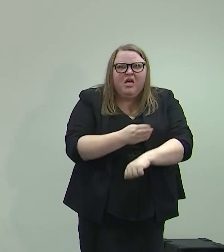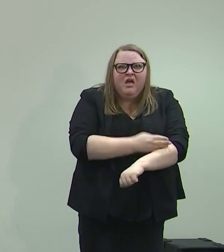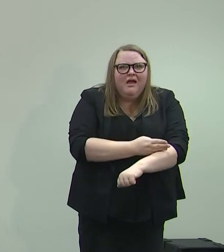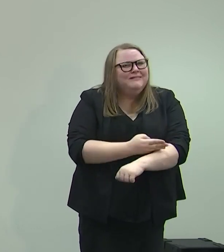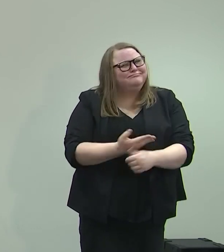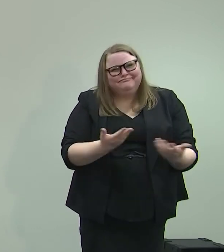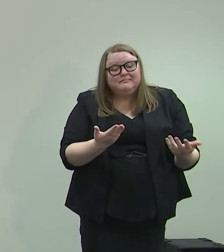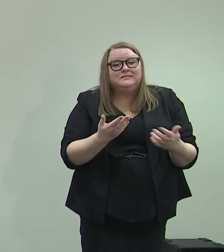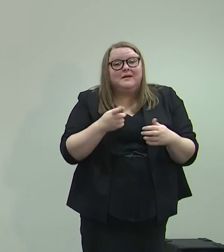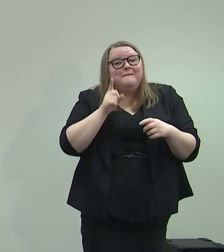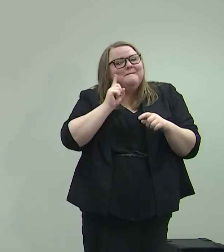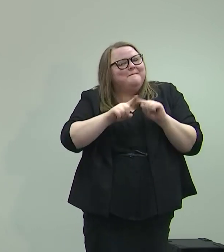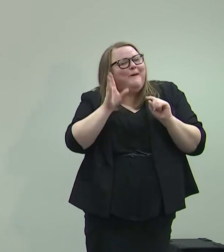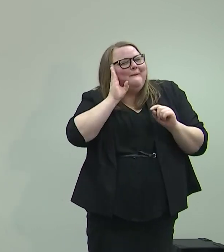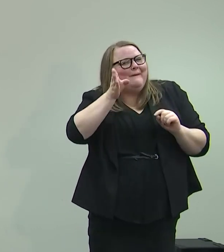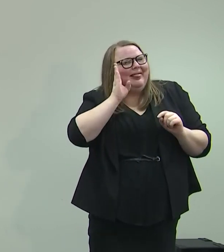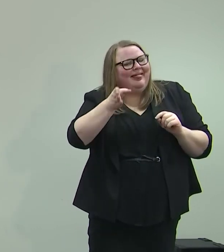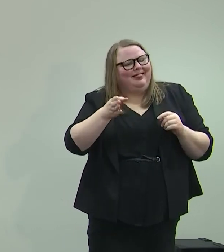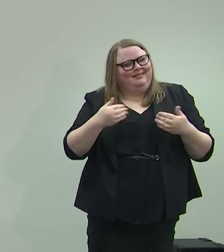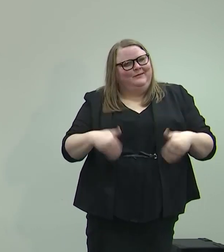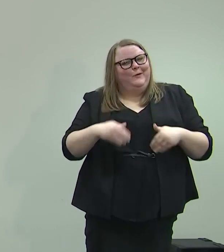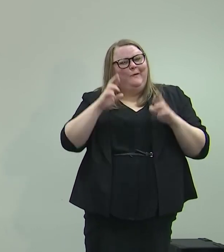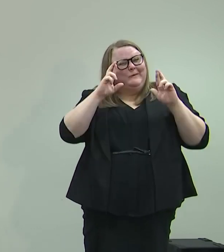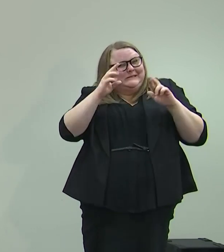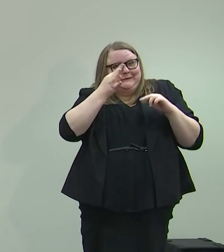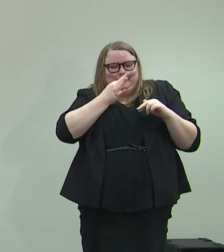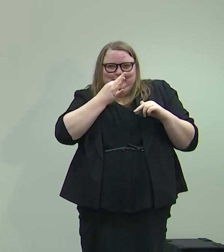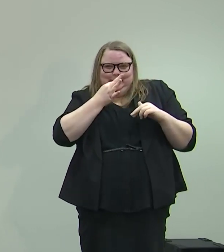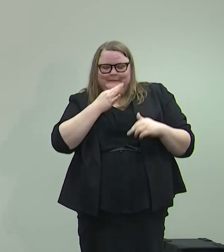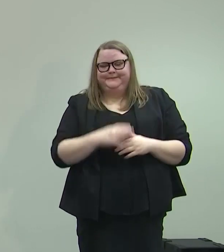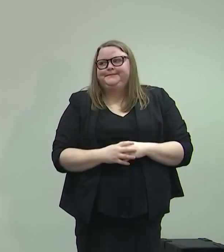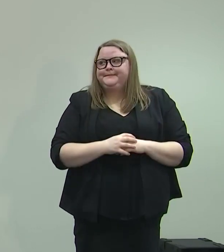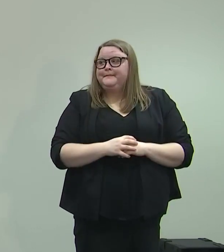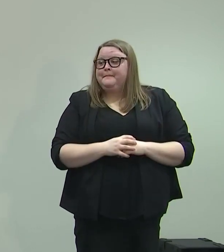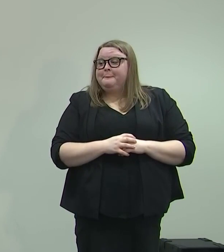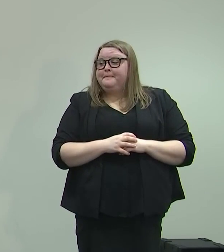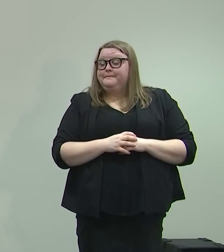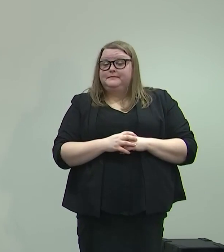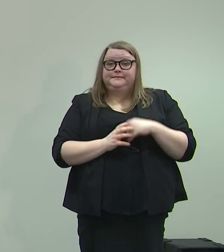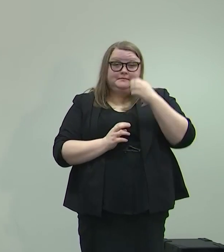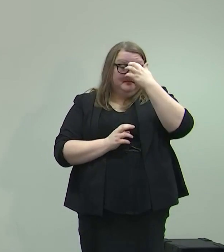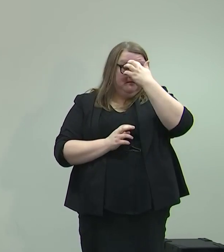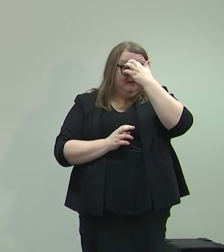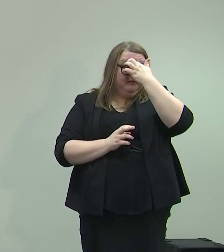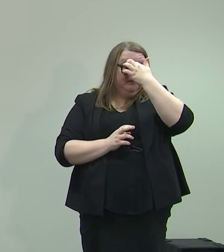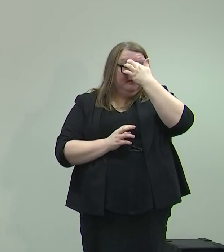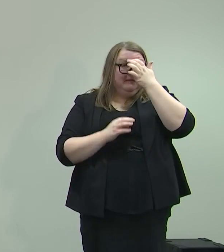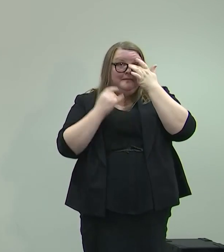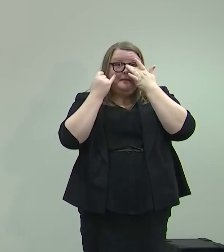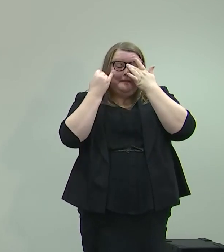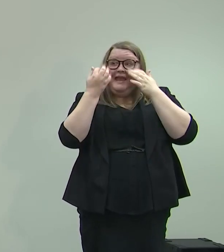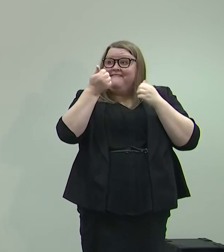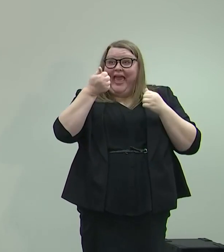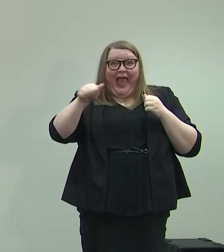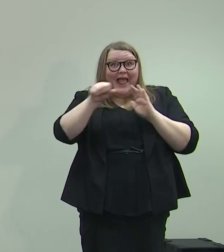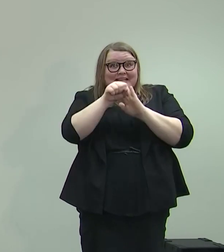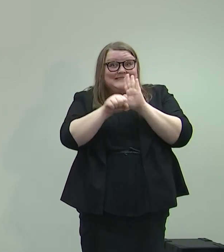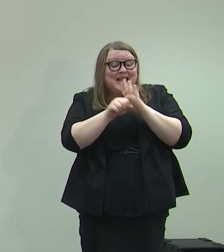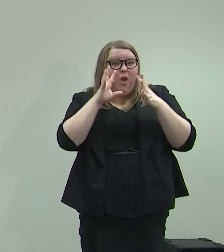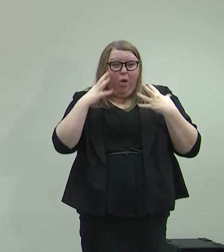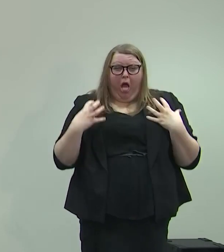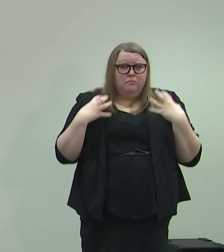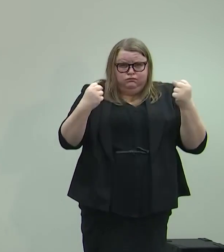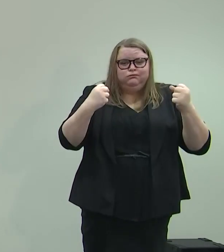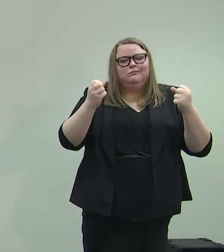That day is coming, and hopefully soon. If any state is going to come back stronger, it's going to be this